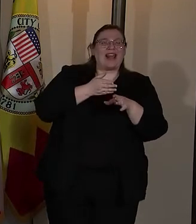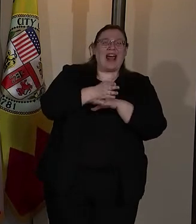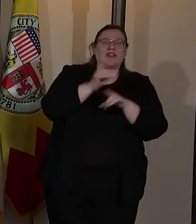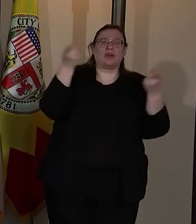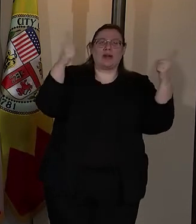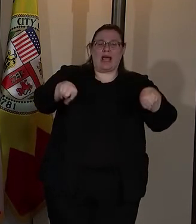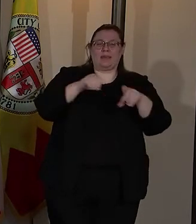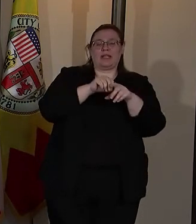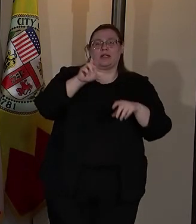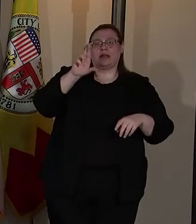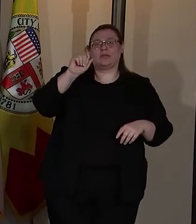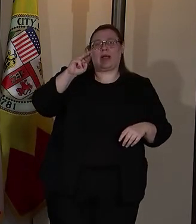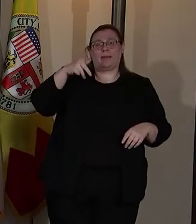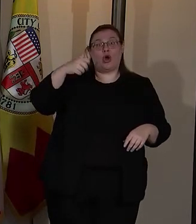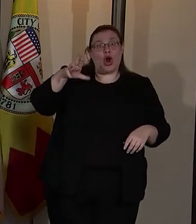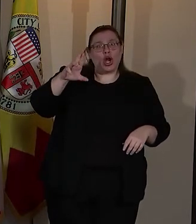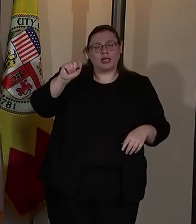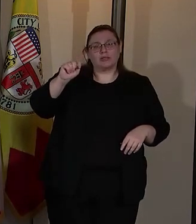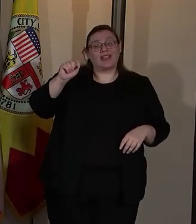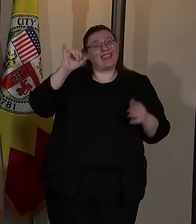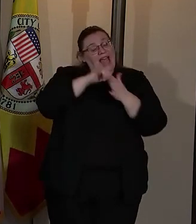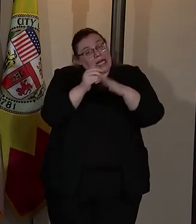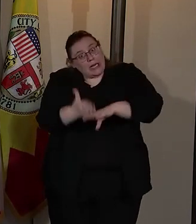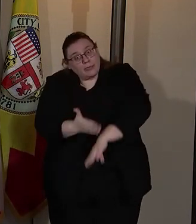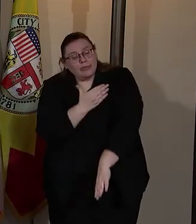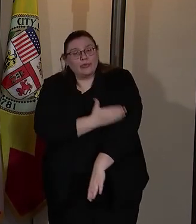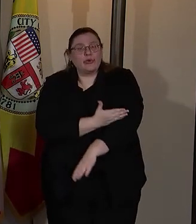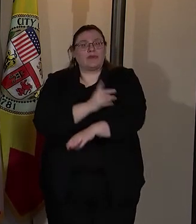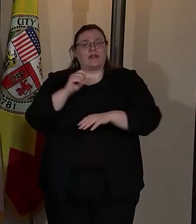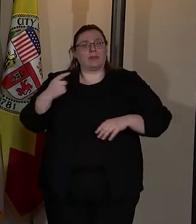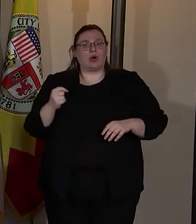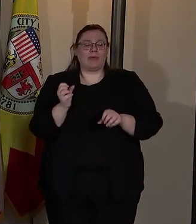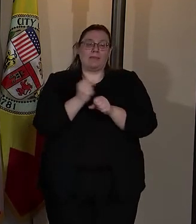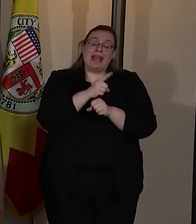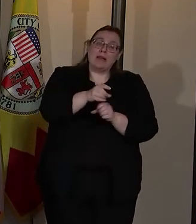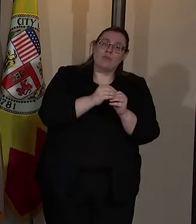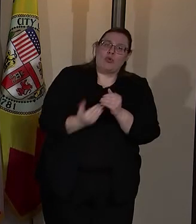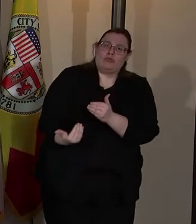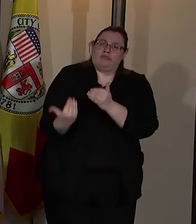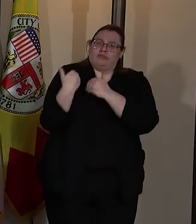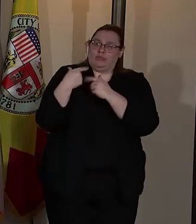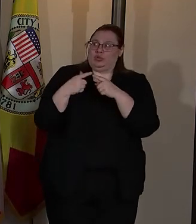improved the department and made it more accountable to the public.